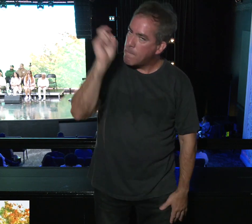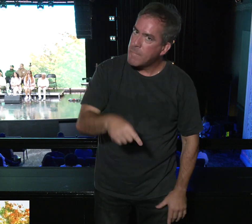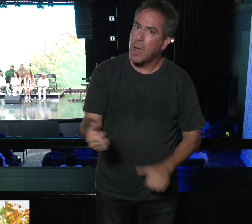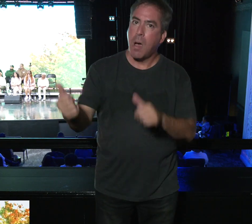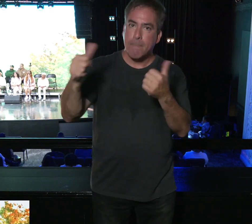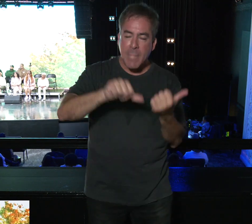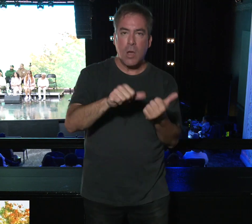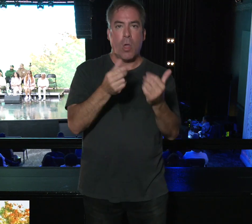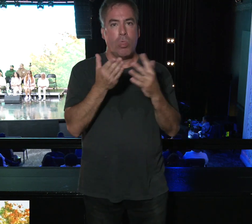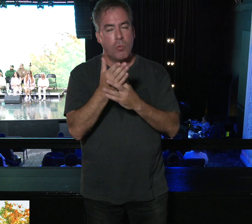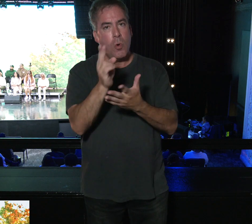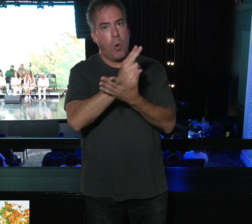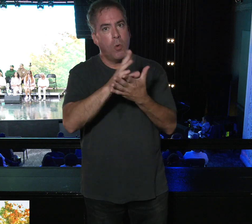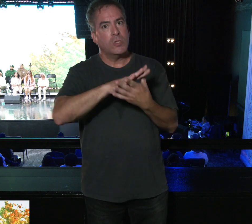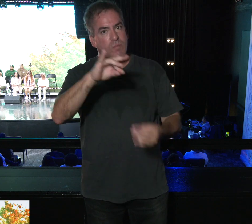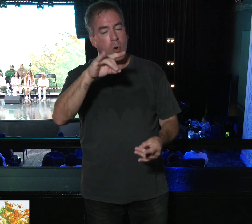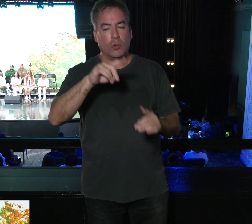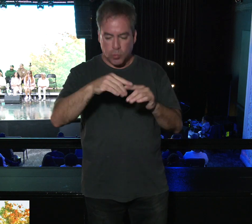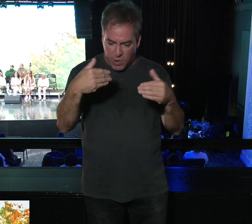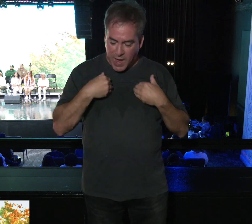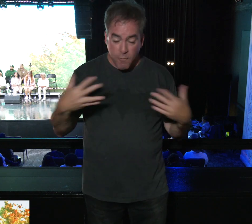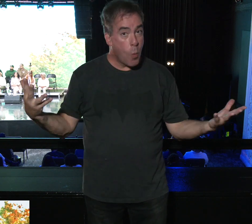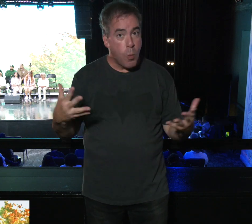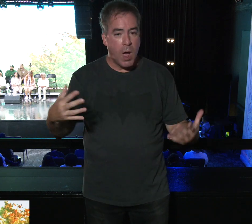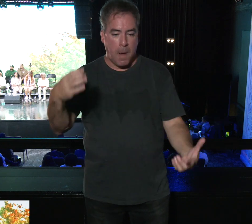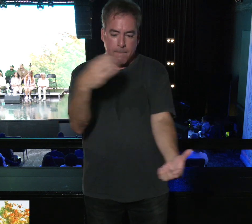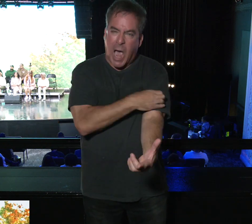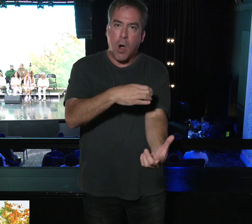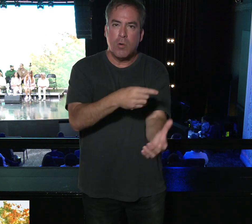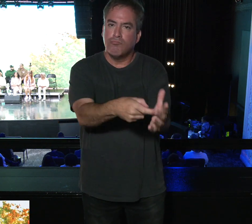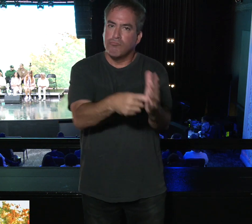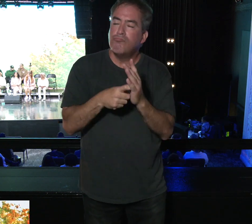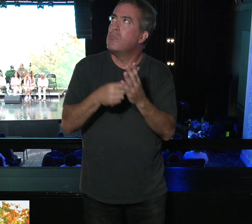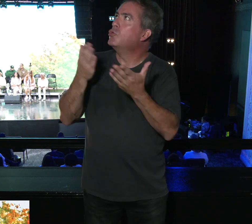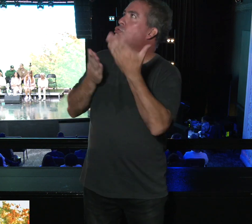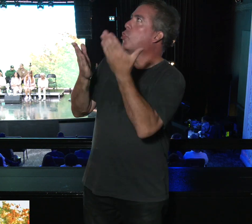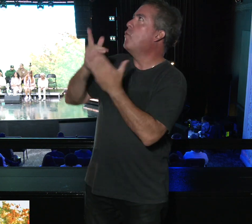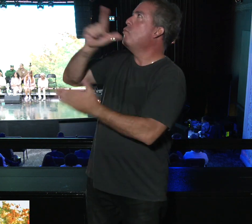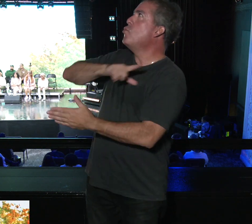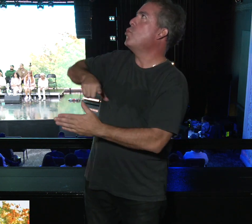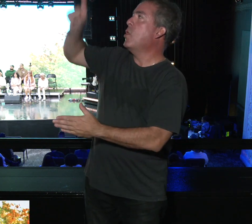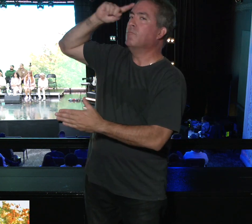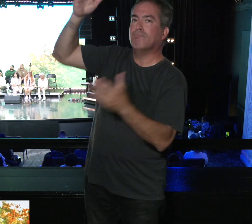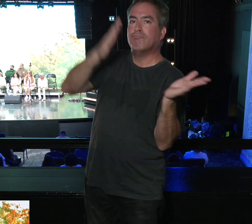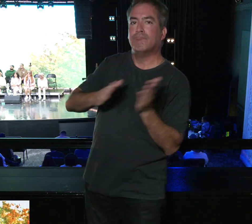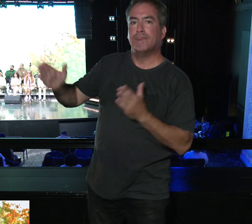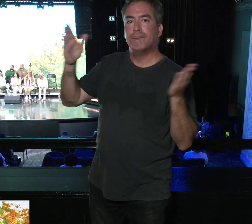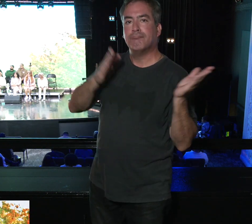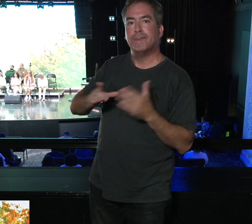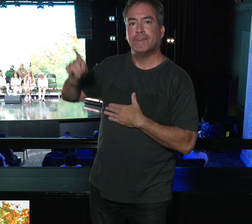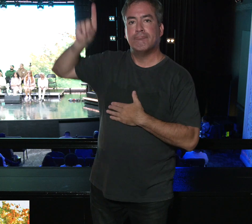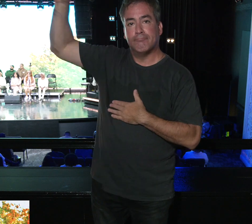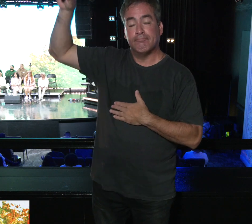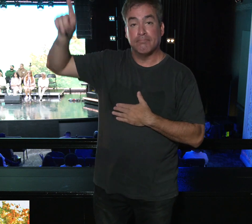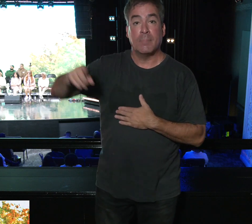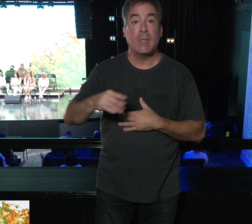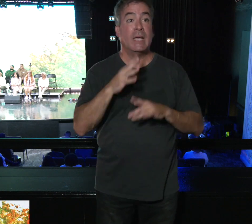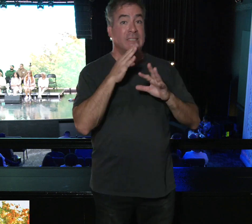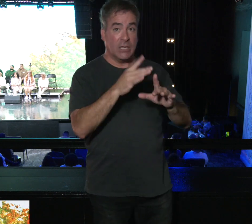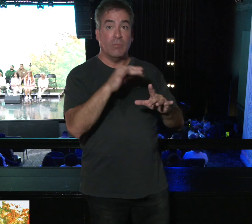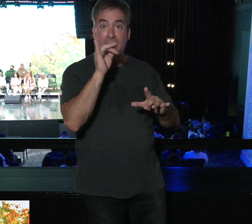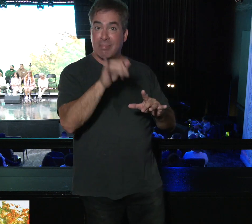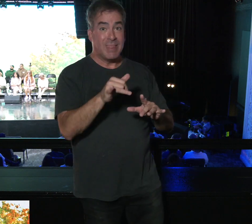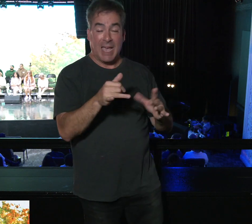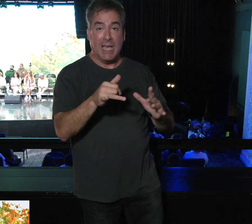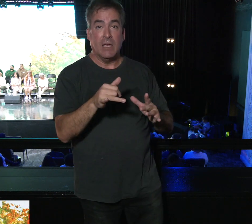baptized by the Holy Spirit to have the power you need to serve the Lord the way he's intended you to. So, real quick, tongues is a language.